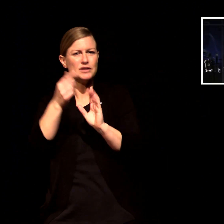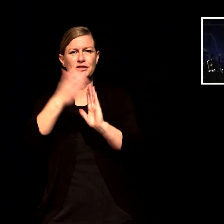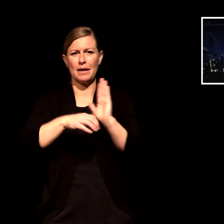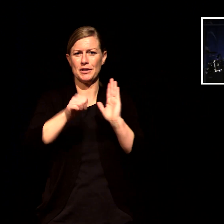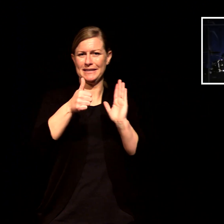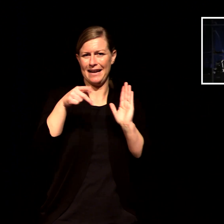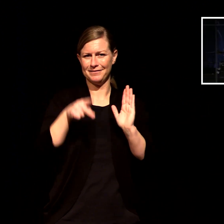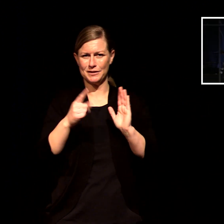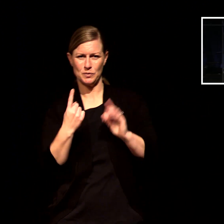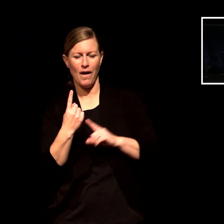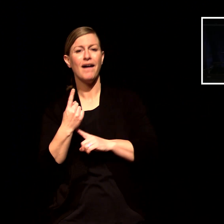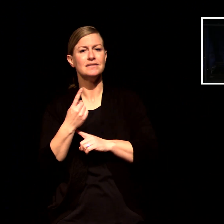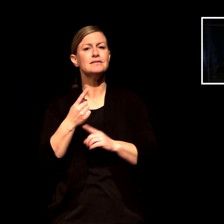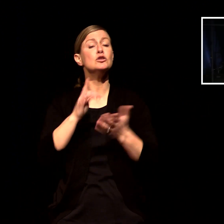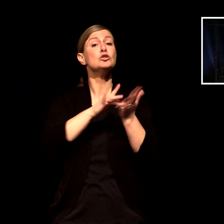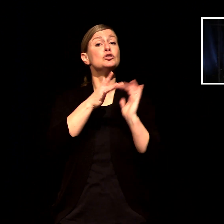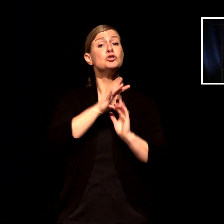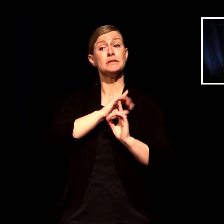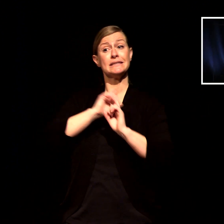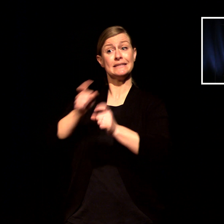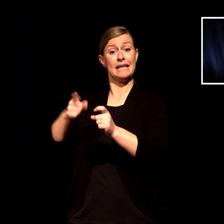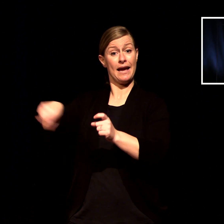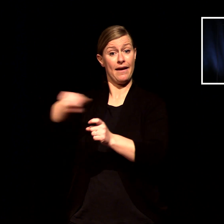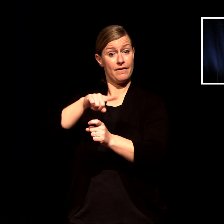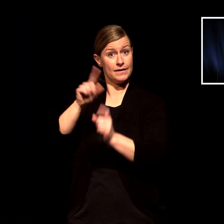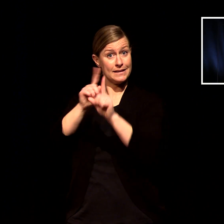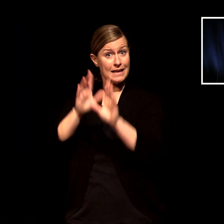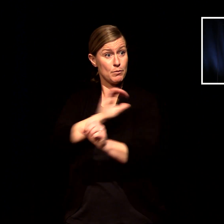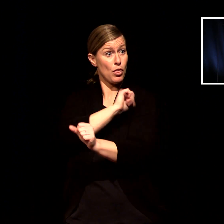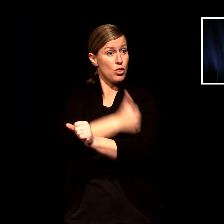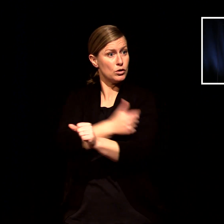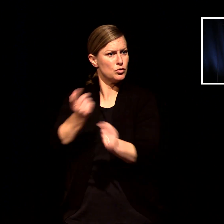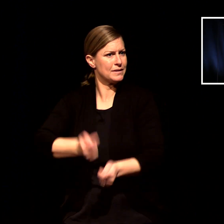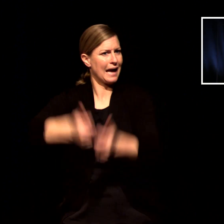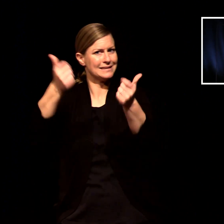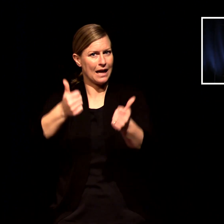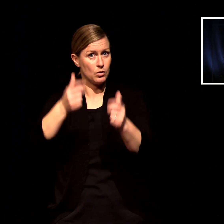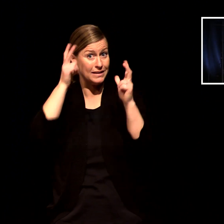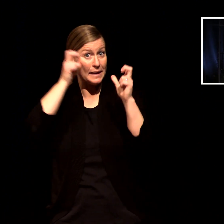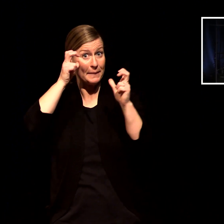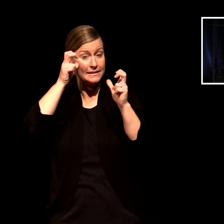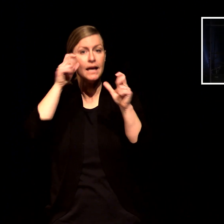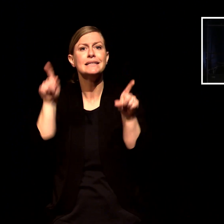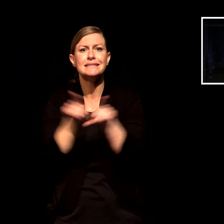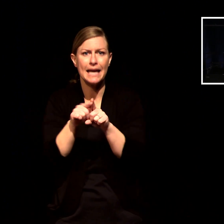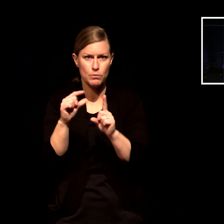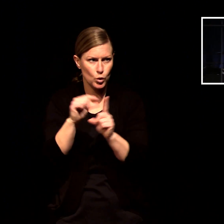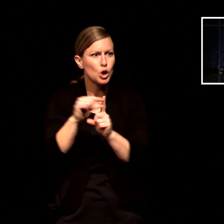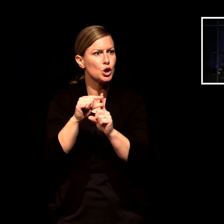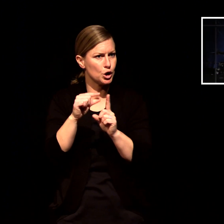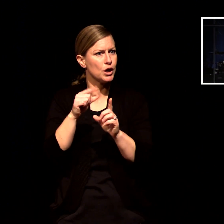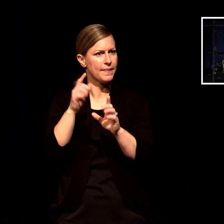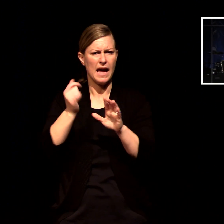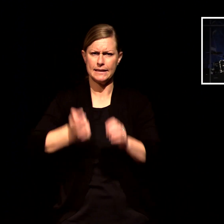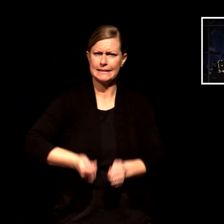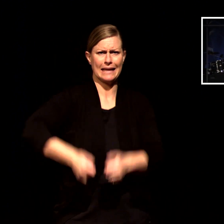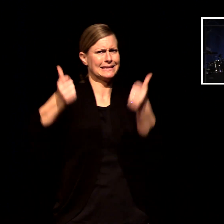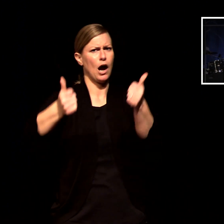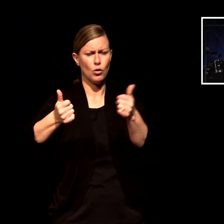disciples were given the authority to cast out demons so jesus is saying pray that the lord of the harvest will will cast out workers